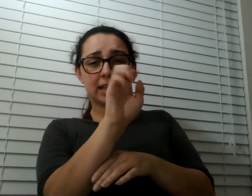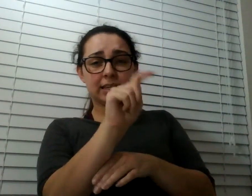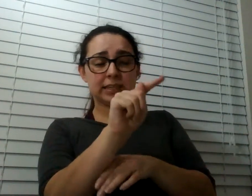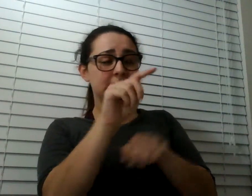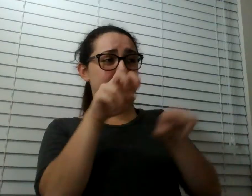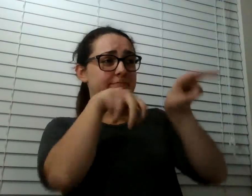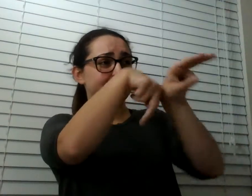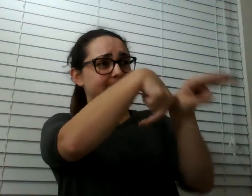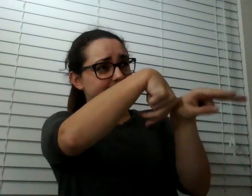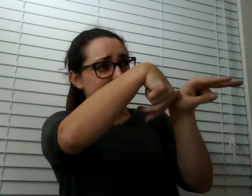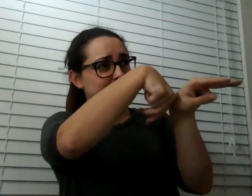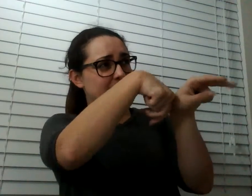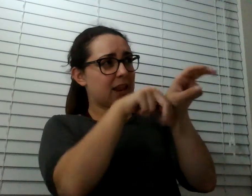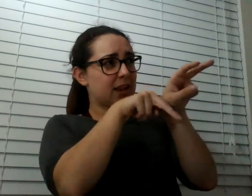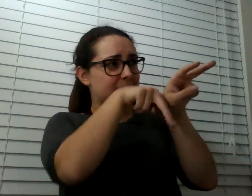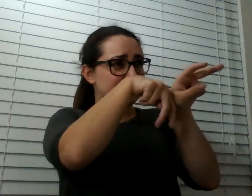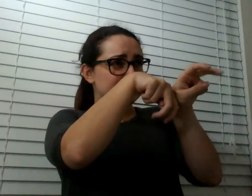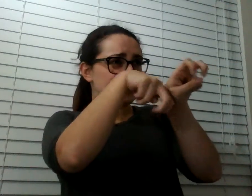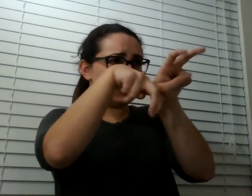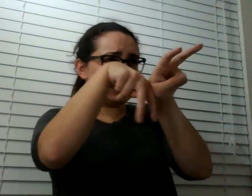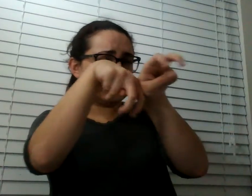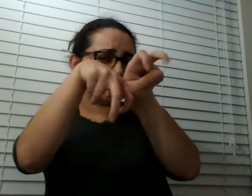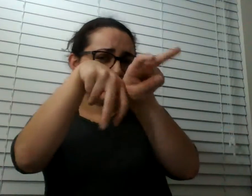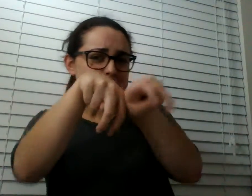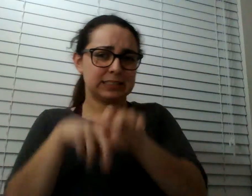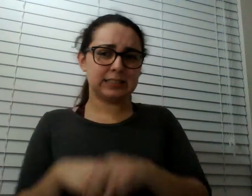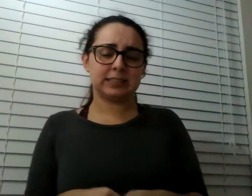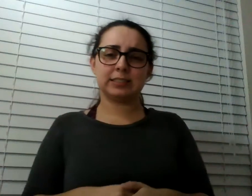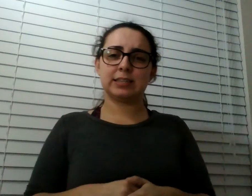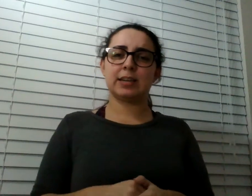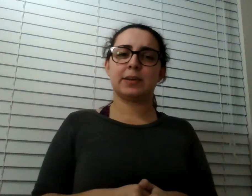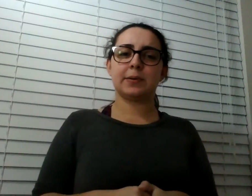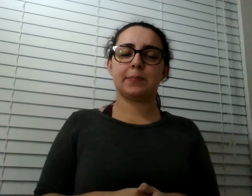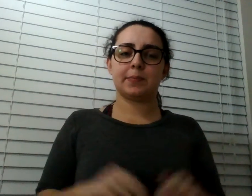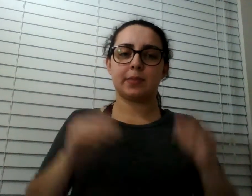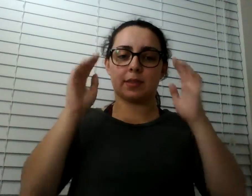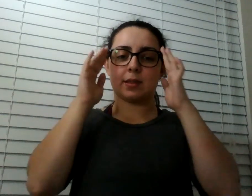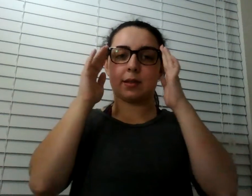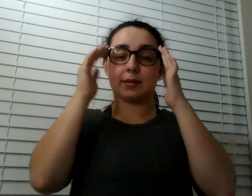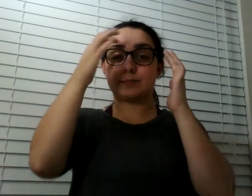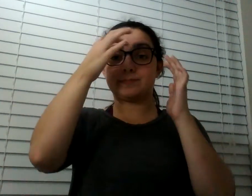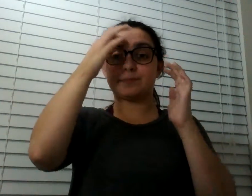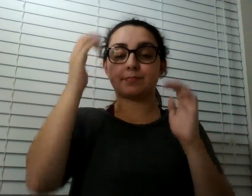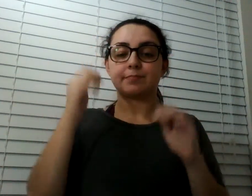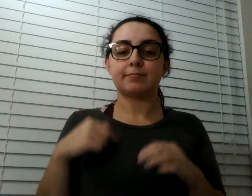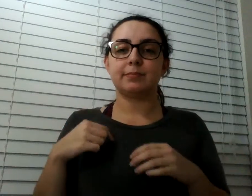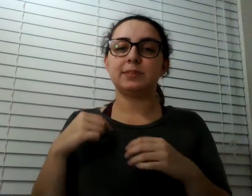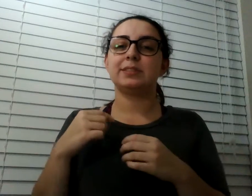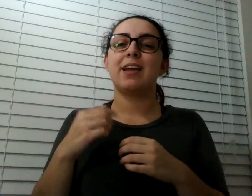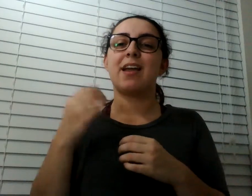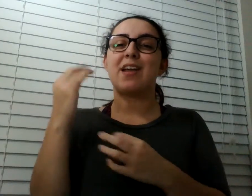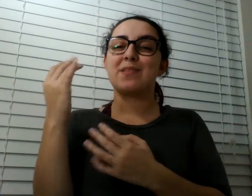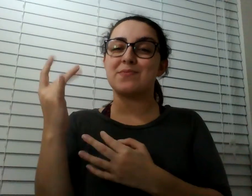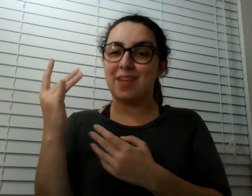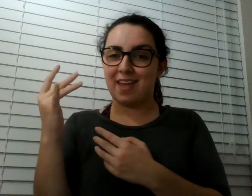paused, and I was like, okay, don't do this for Radiolab. Do it for yourself.